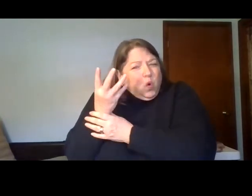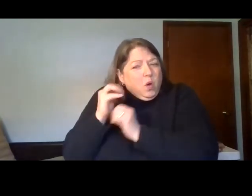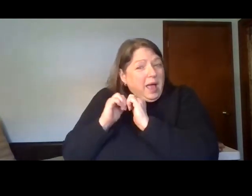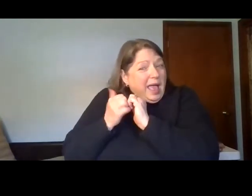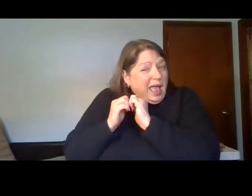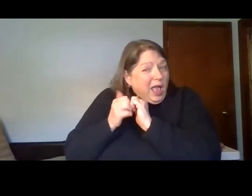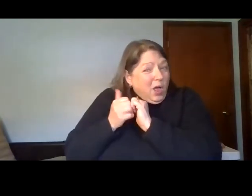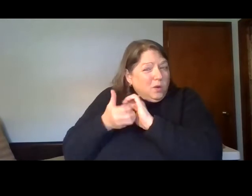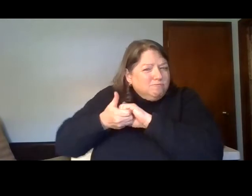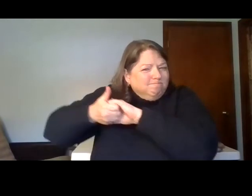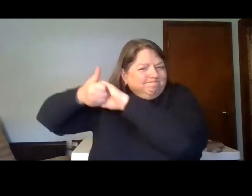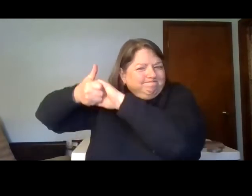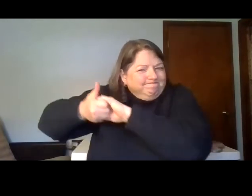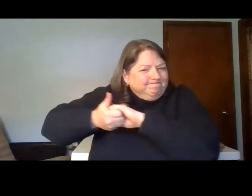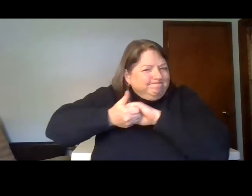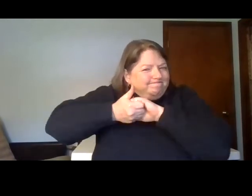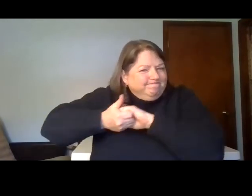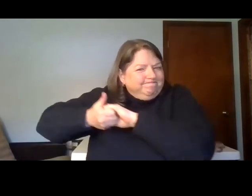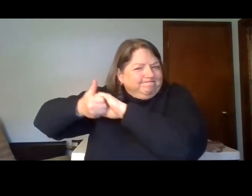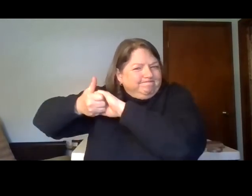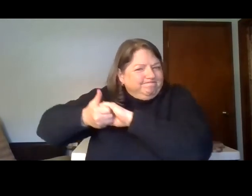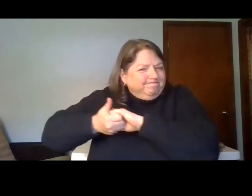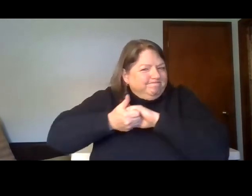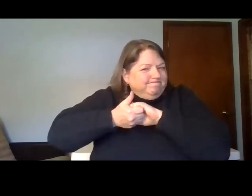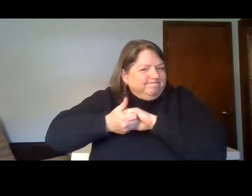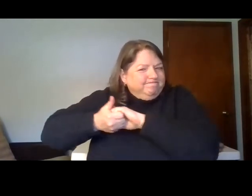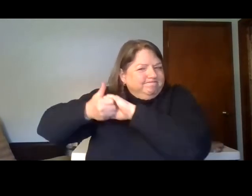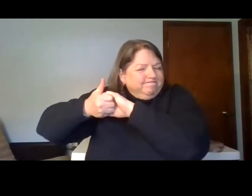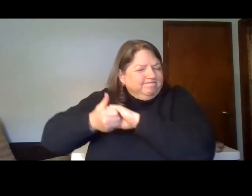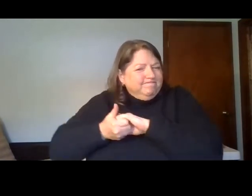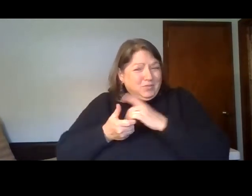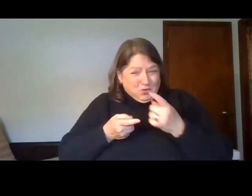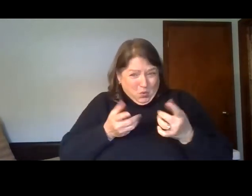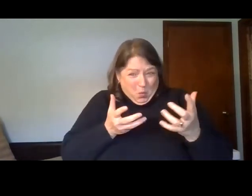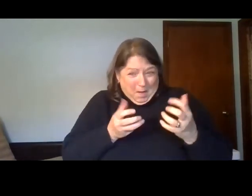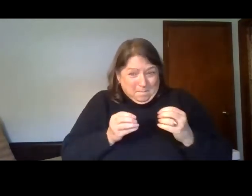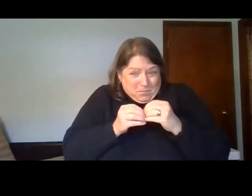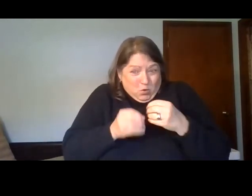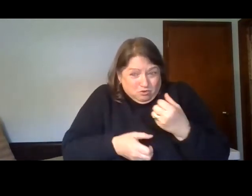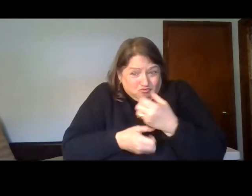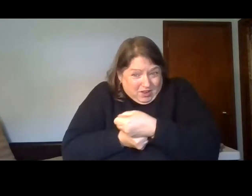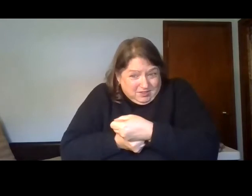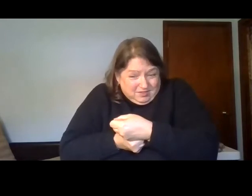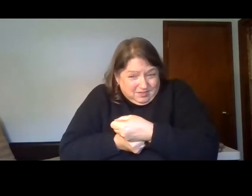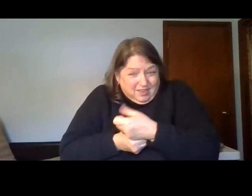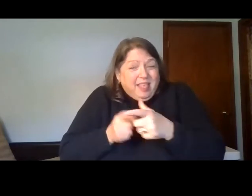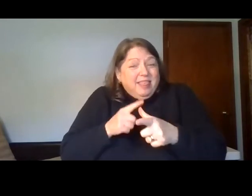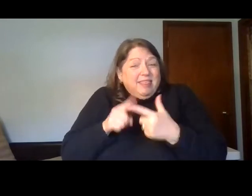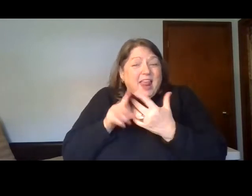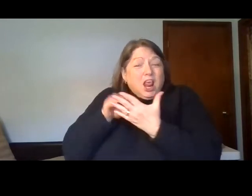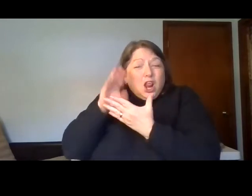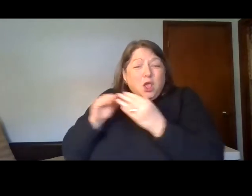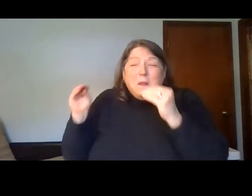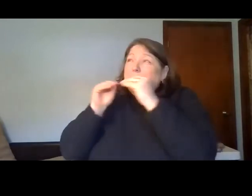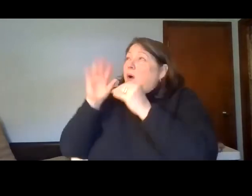with God. You want to get to trust God better? Become more intimate with him. Get to know him better. Because he says